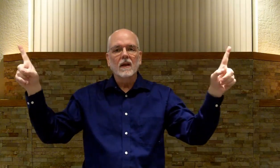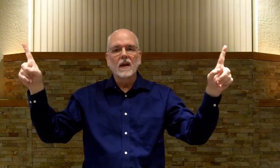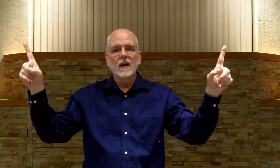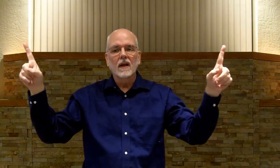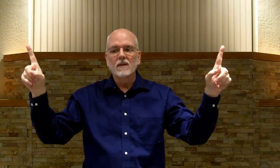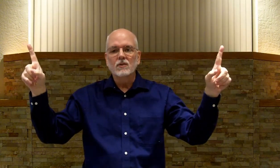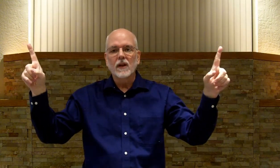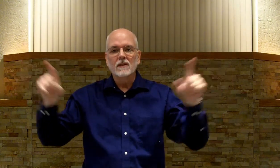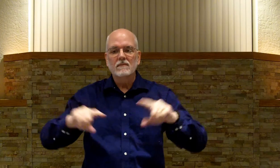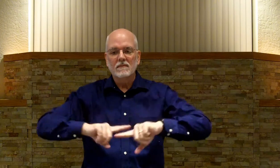trains.